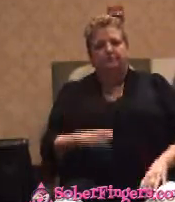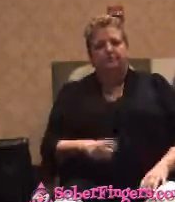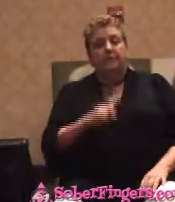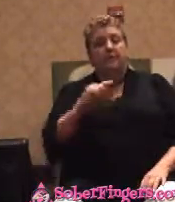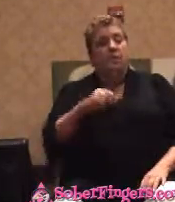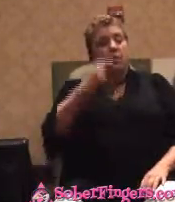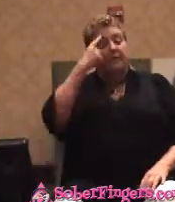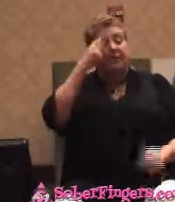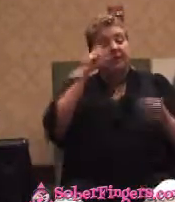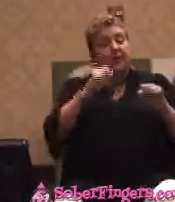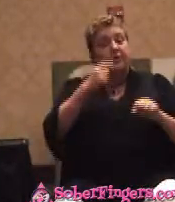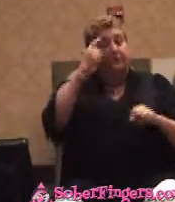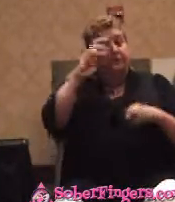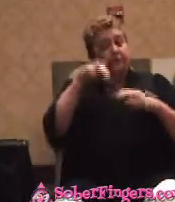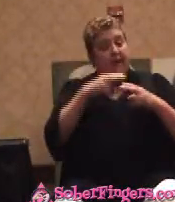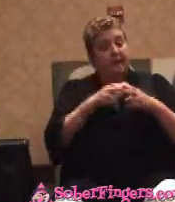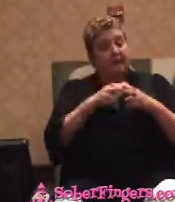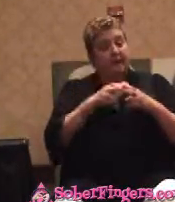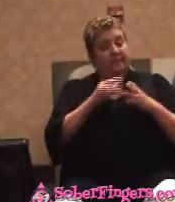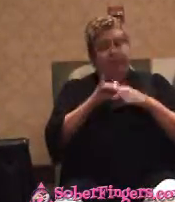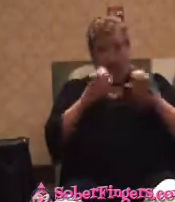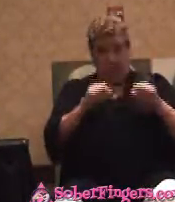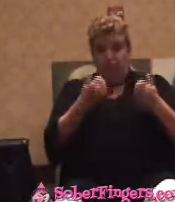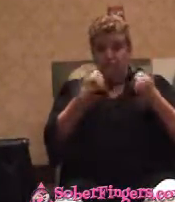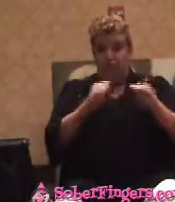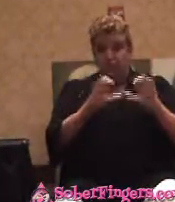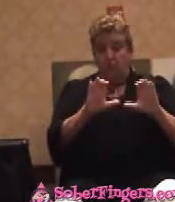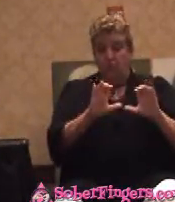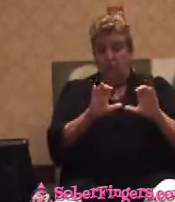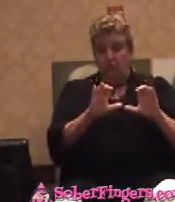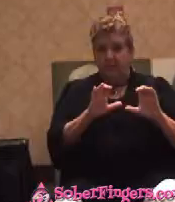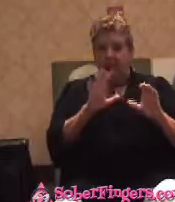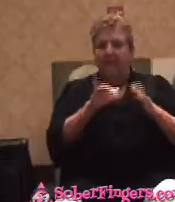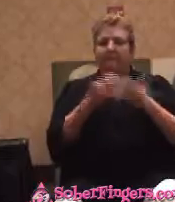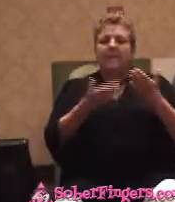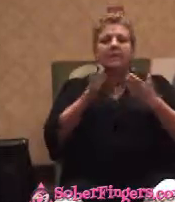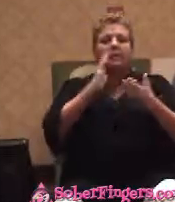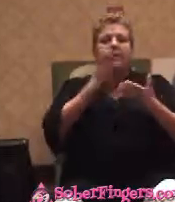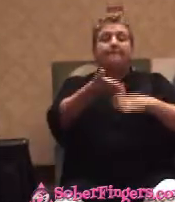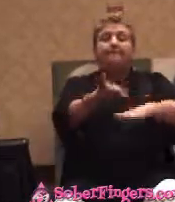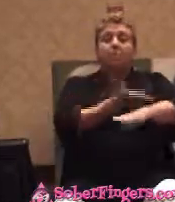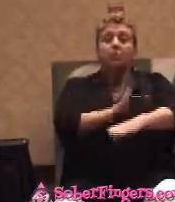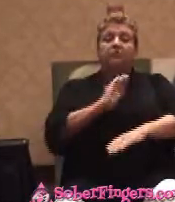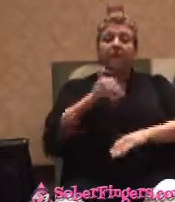I could try to do, that might improve the quality of our life, was to quit drinking.